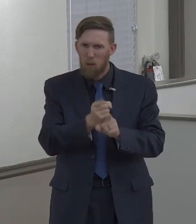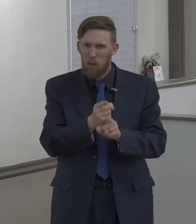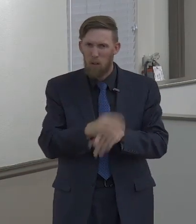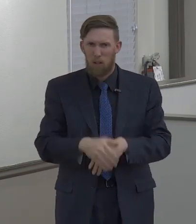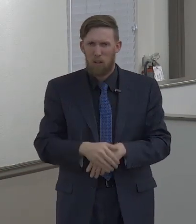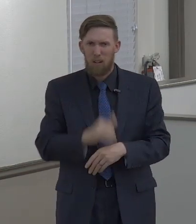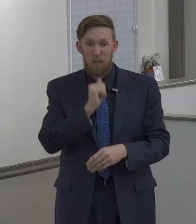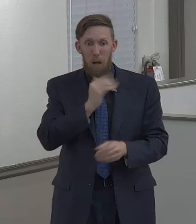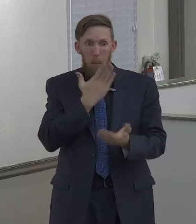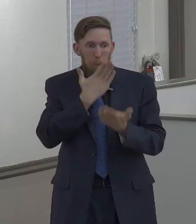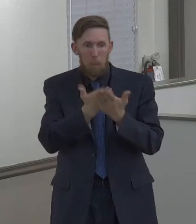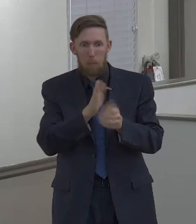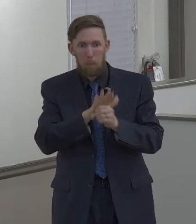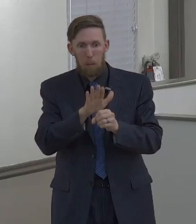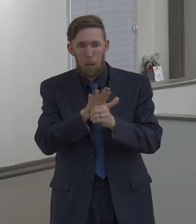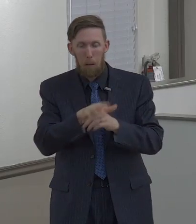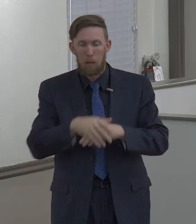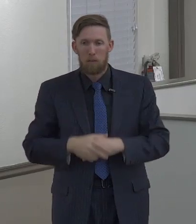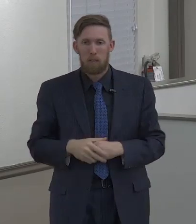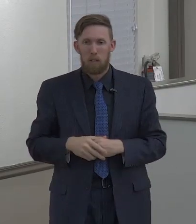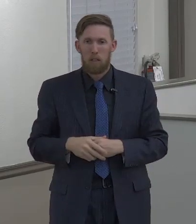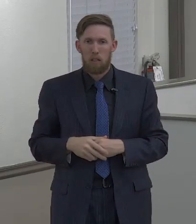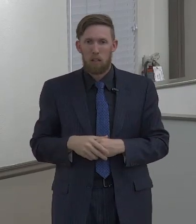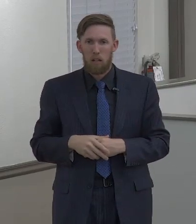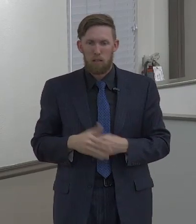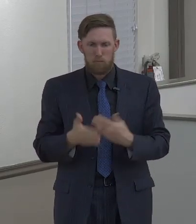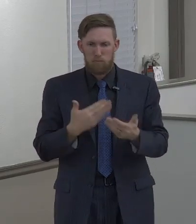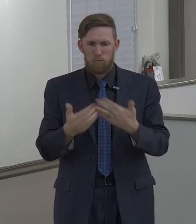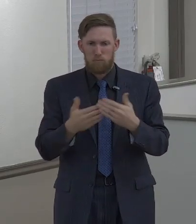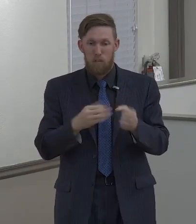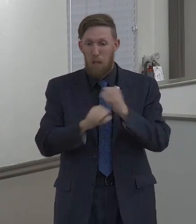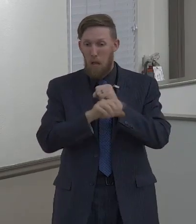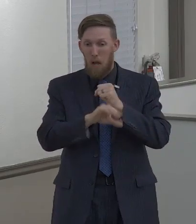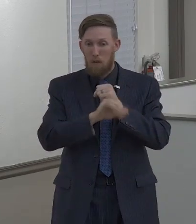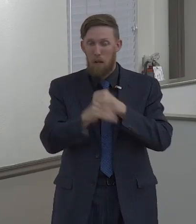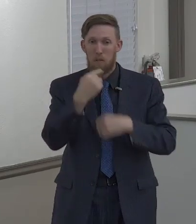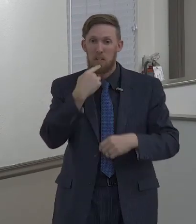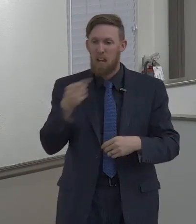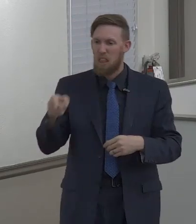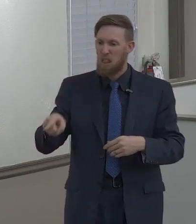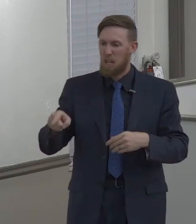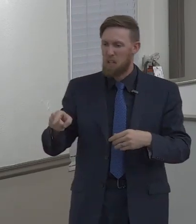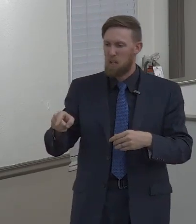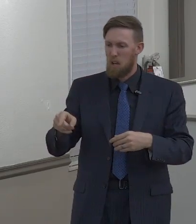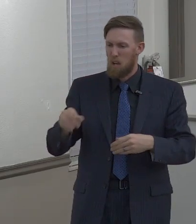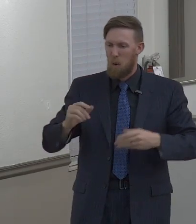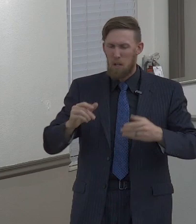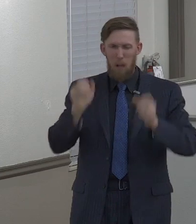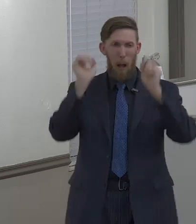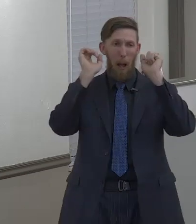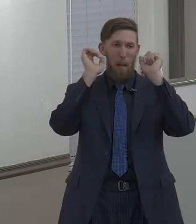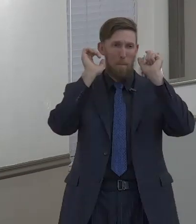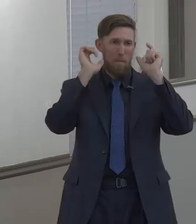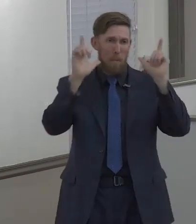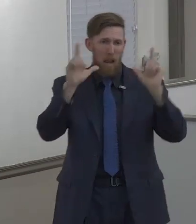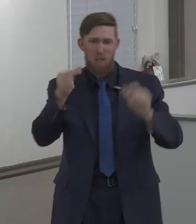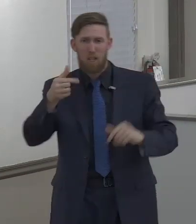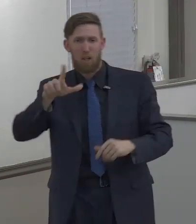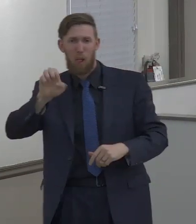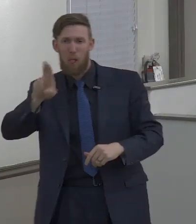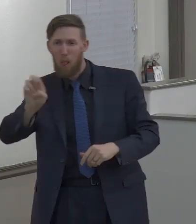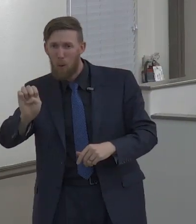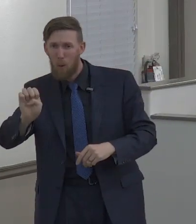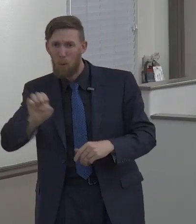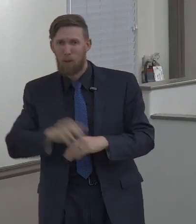as they would advertise how perfect this adhesive is, how Superman